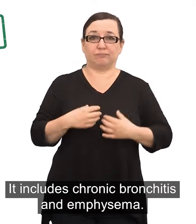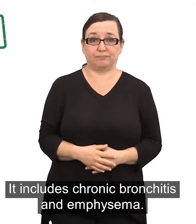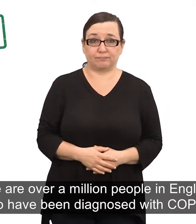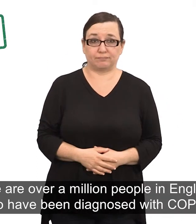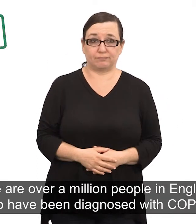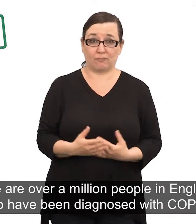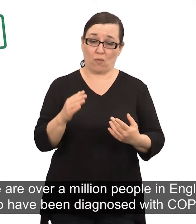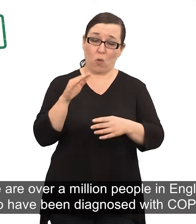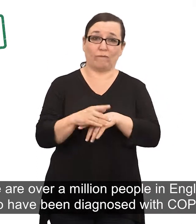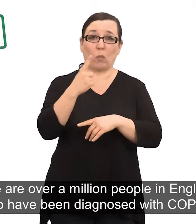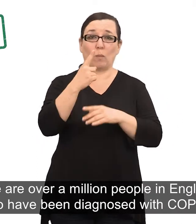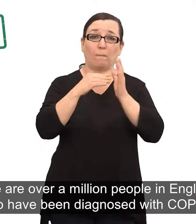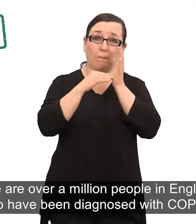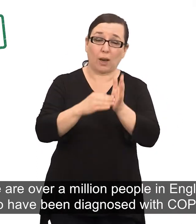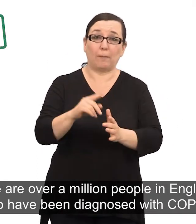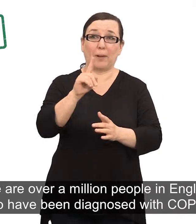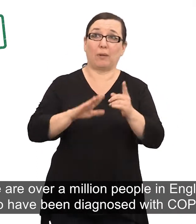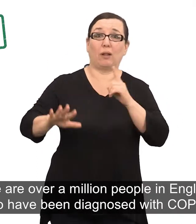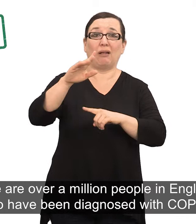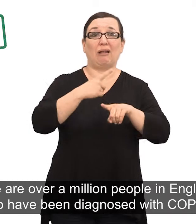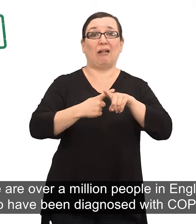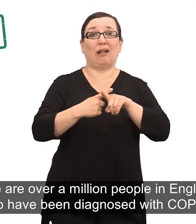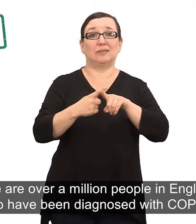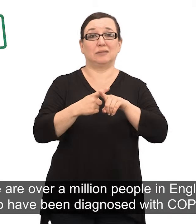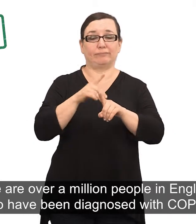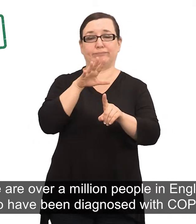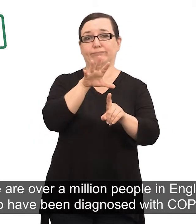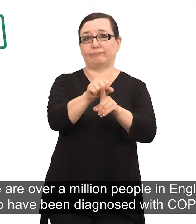There are over a million people in England who have been diagnosed with COPD.